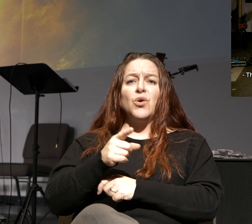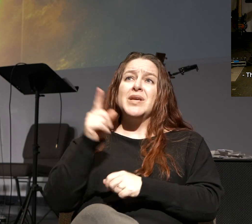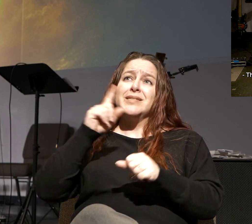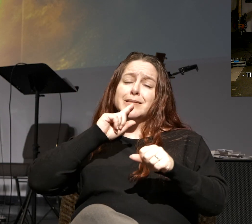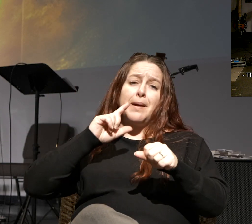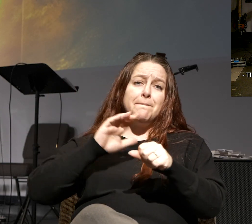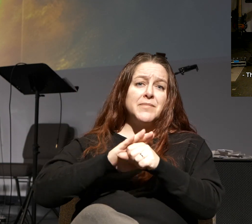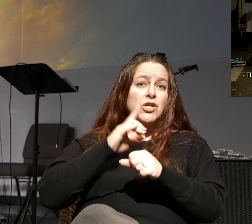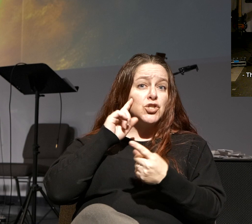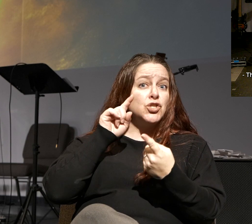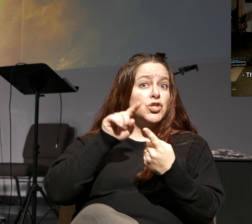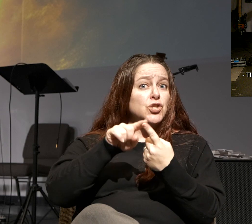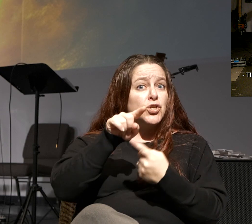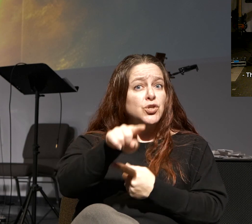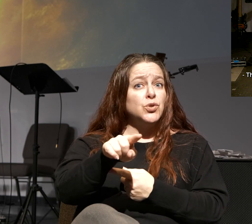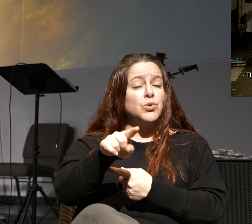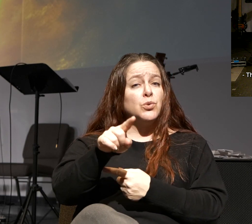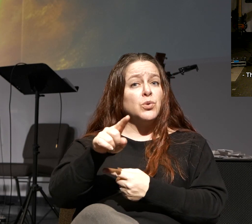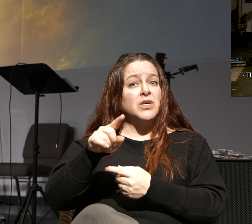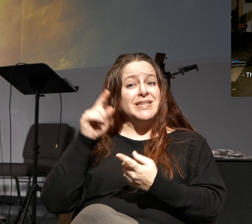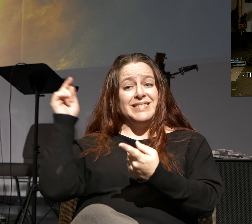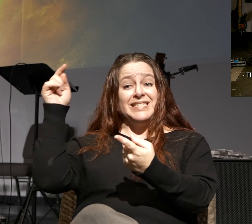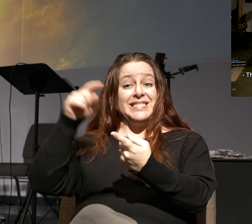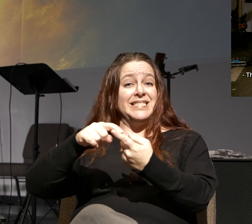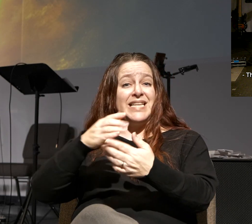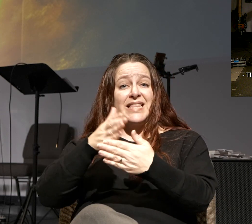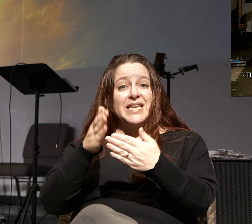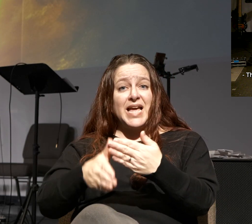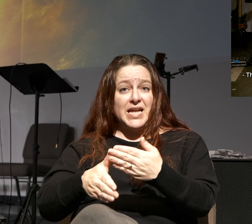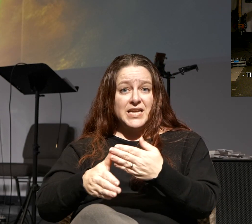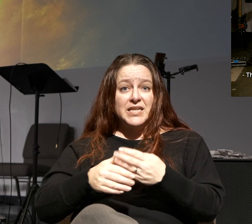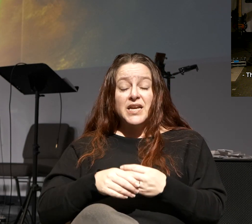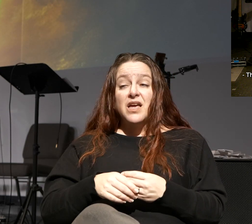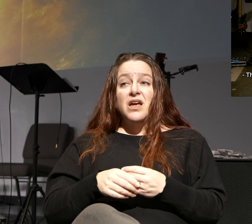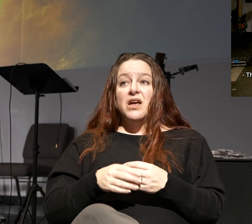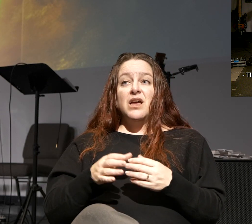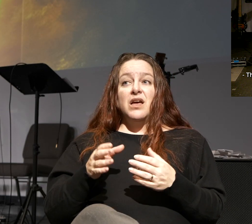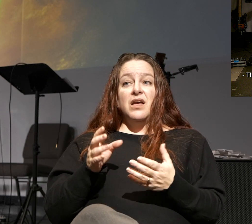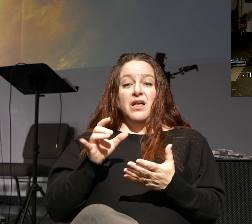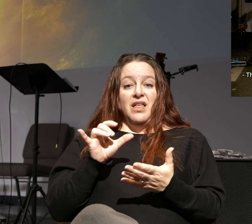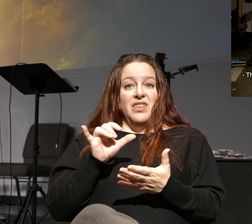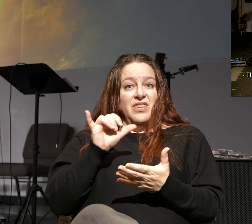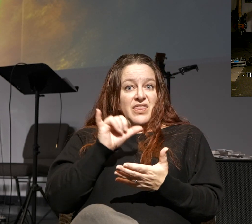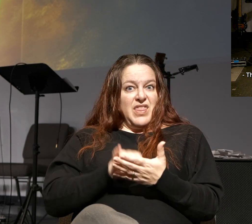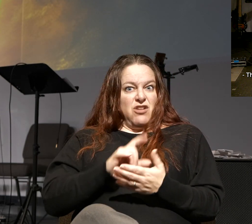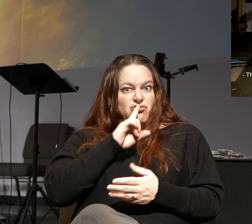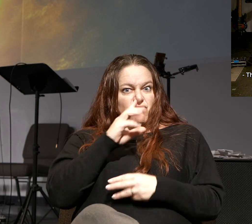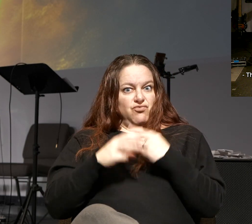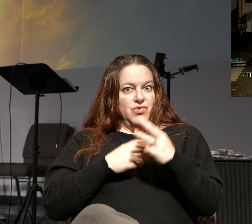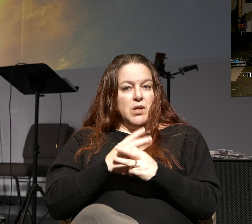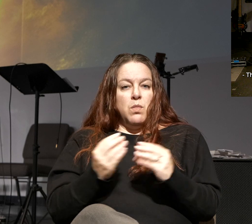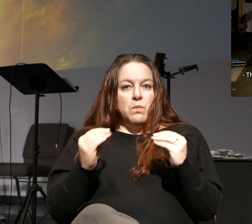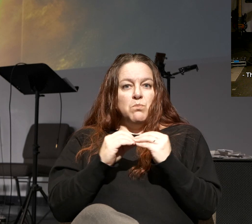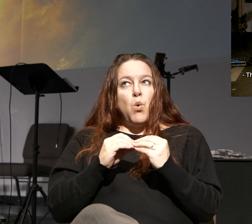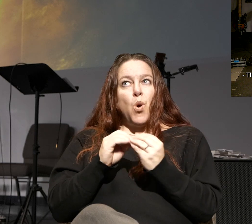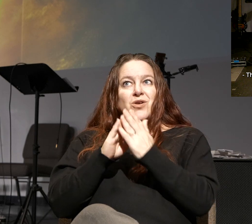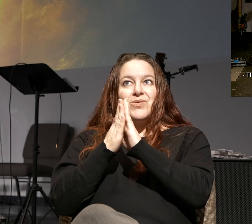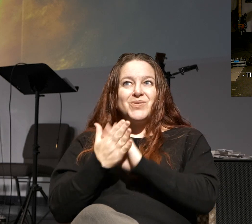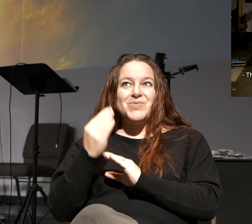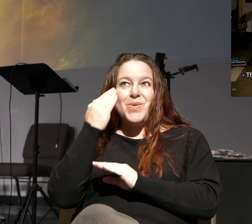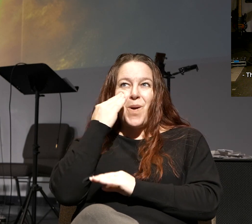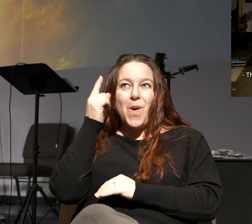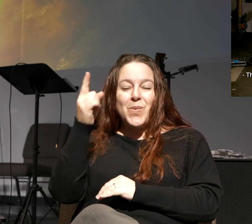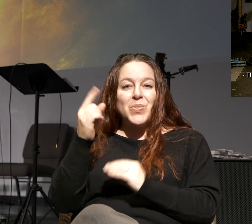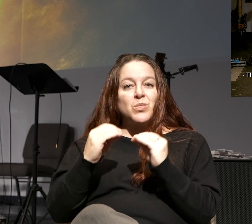committed to you to the end. Man, and that's the reality of this. so the more you get to know Him,